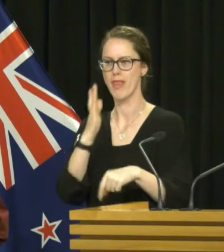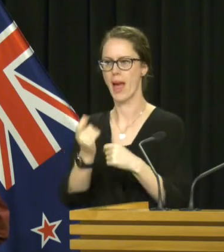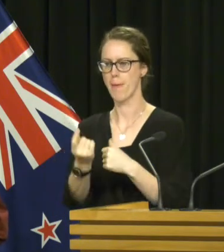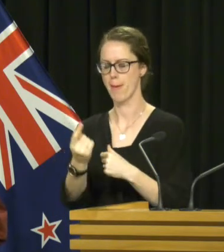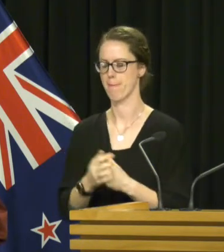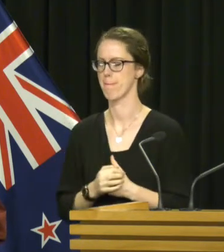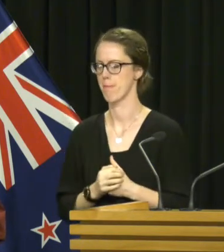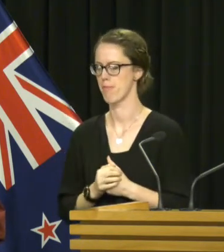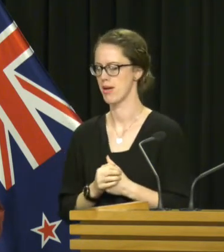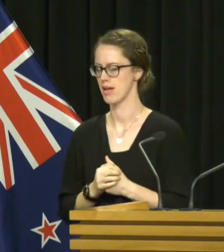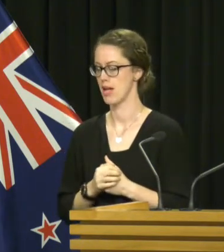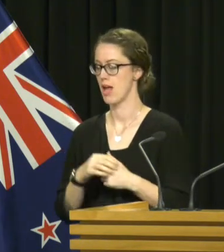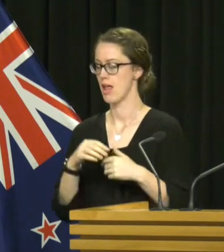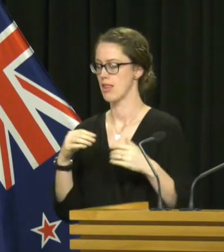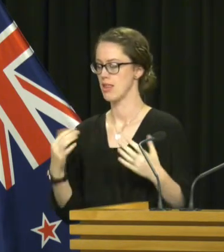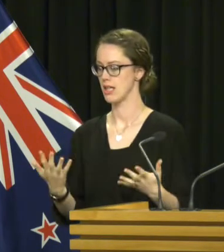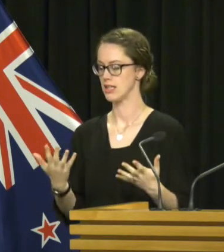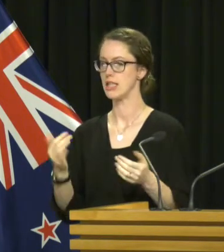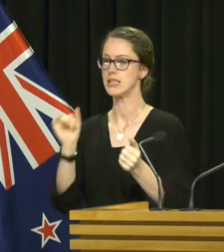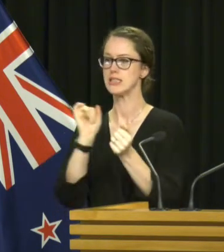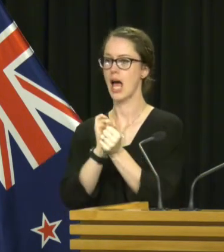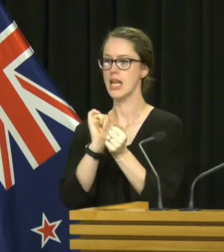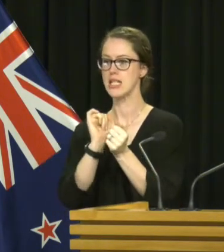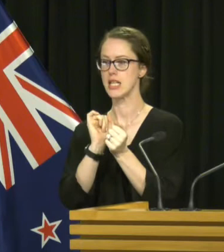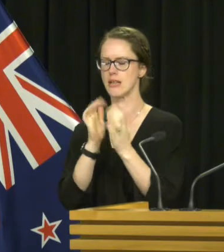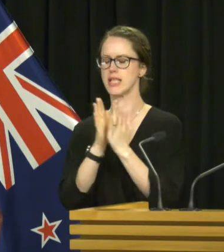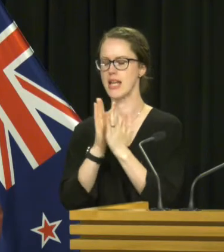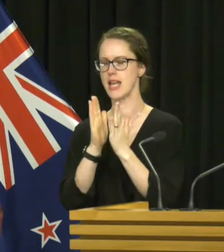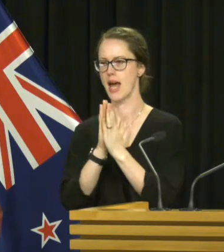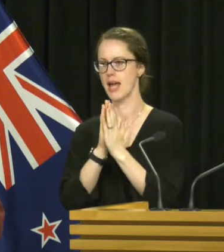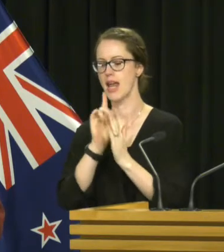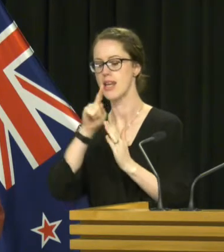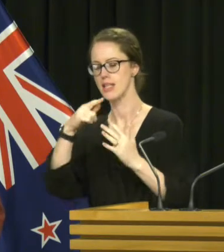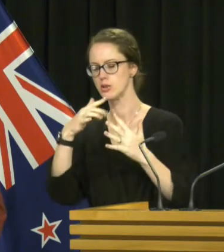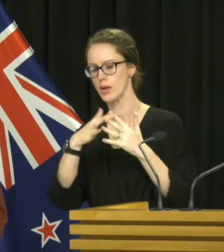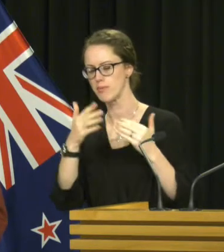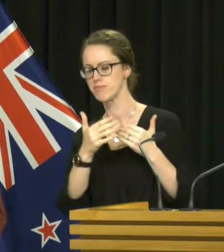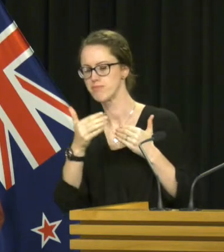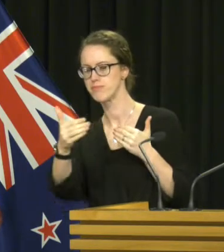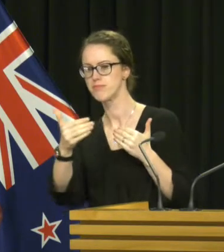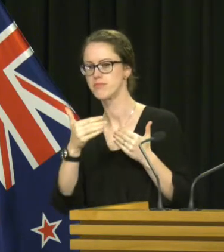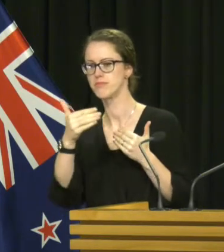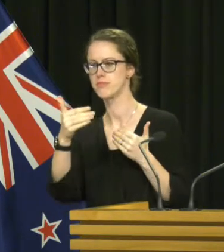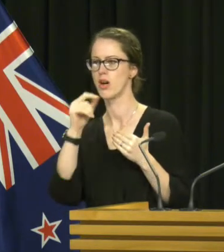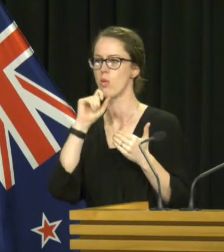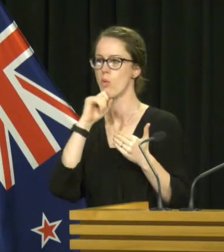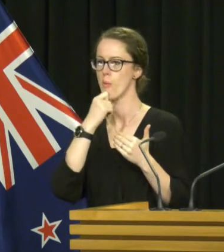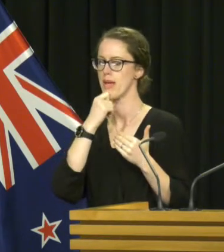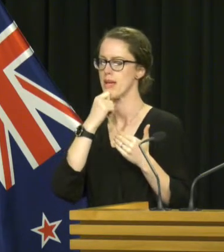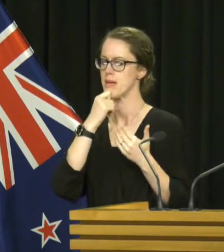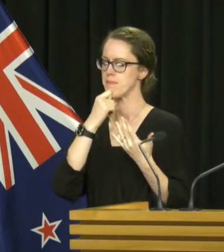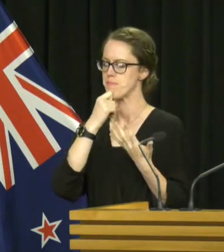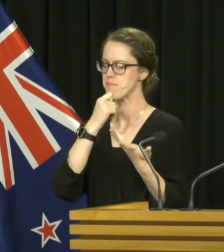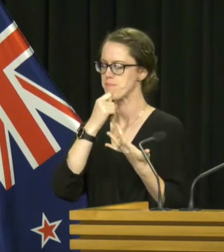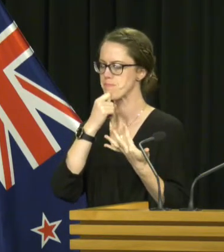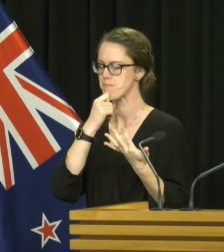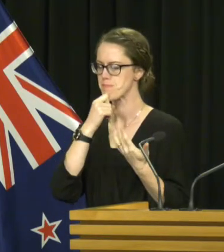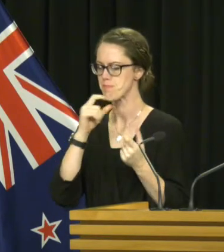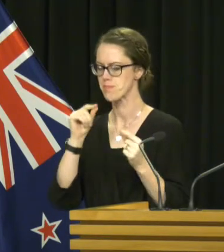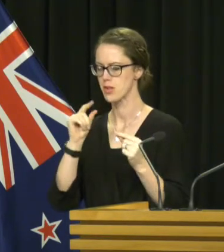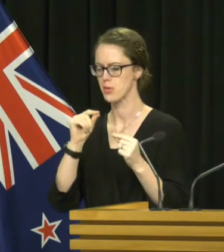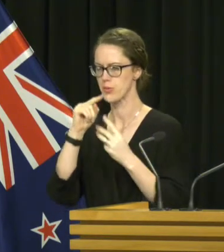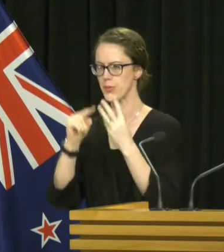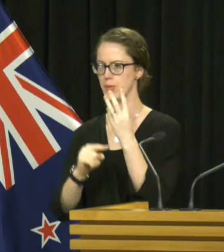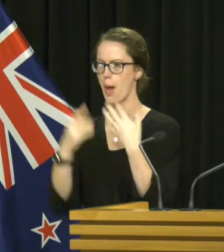From Sunday and then throughout the following week we will be making a series of mental